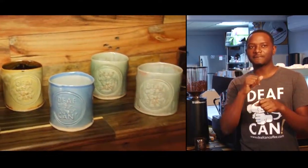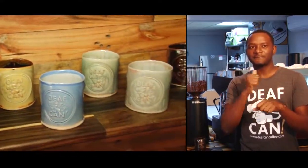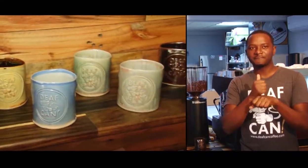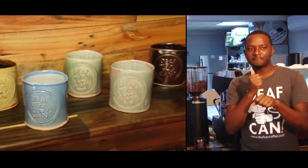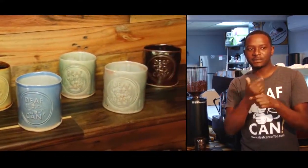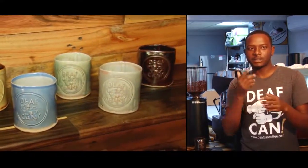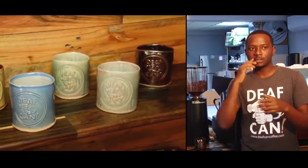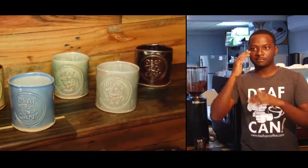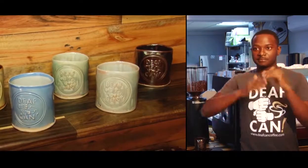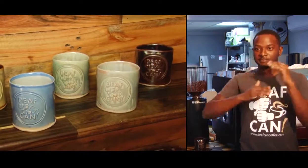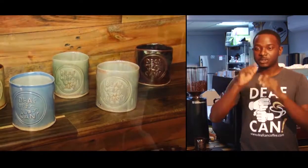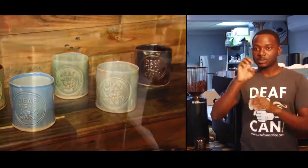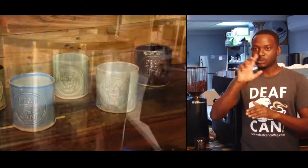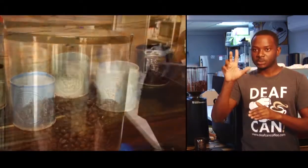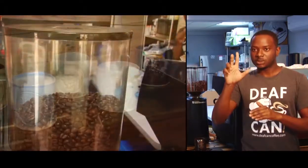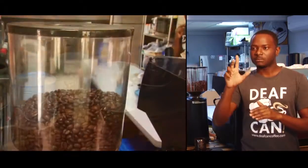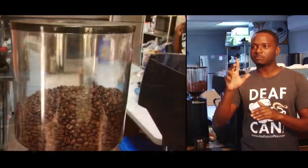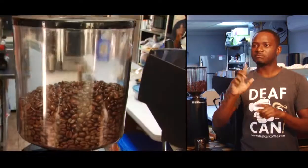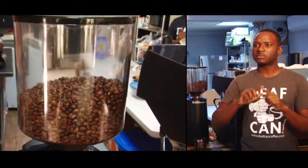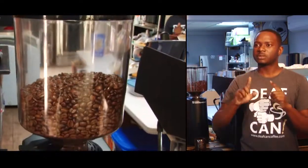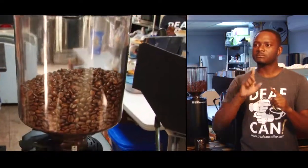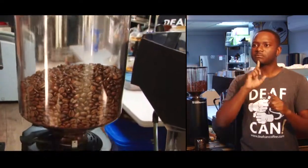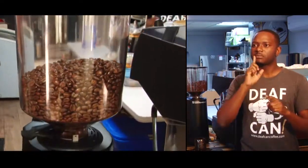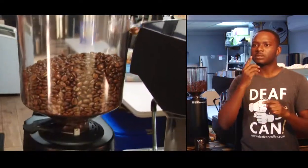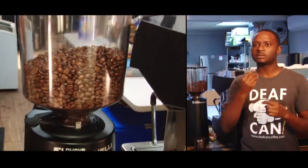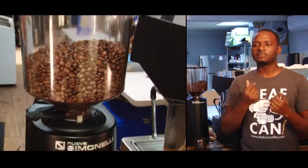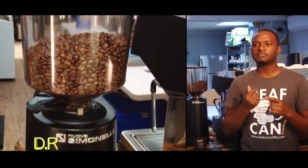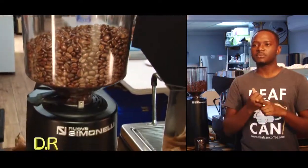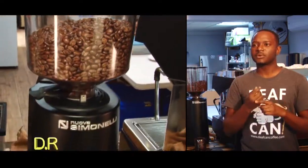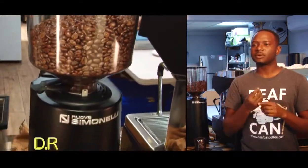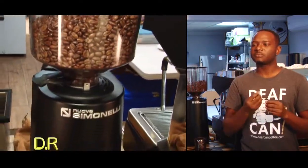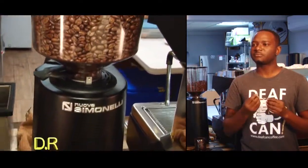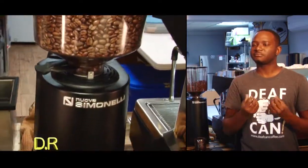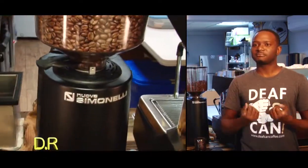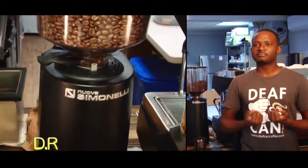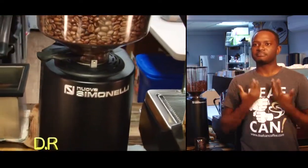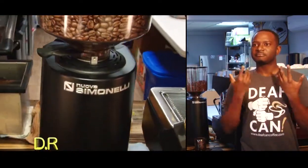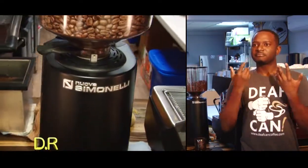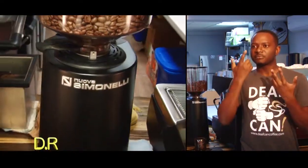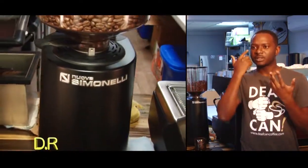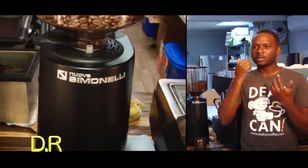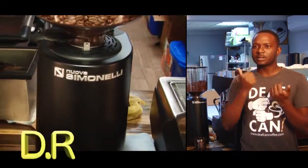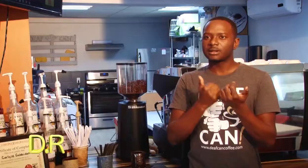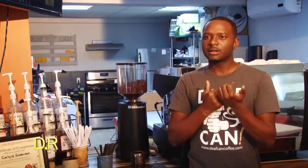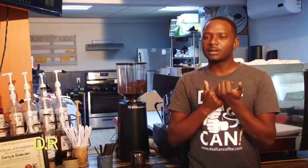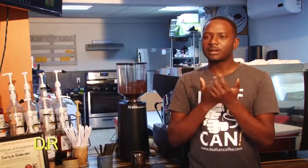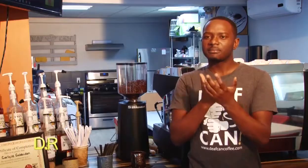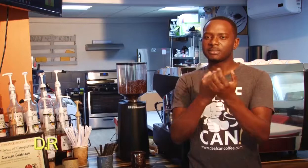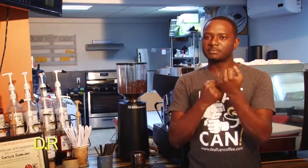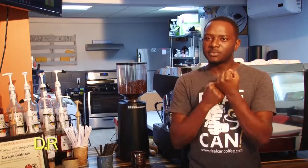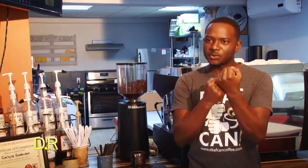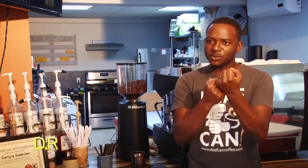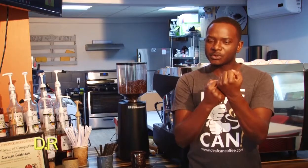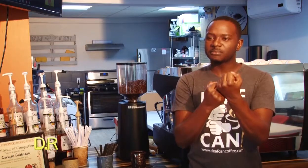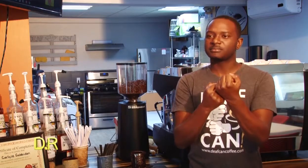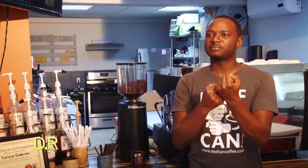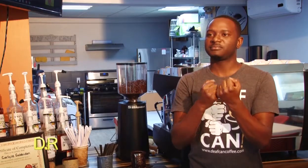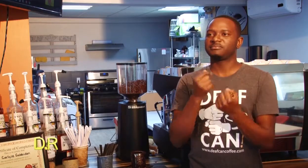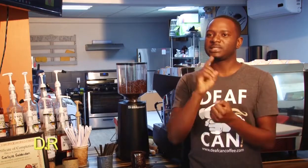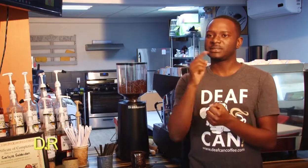wanted to open up this training center here. So we started building E3, the cafe that we're in today. But they really inspired us and